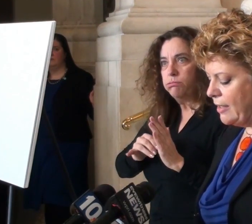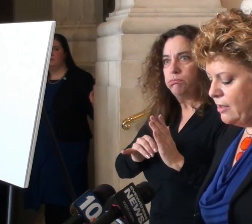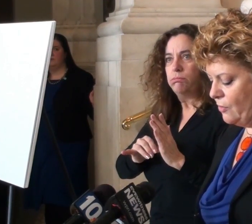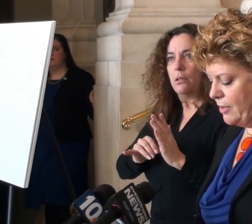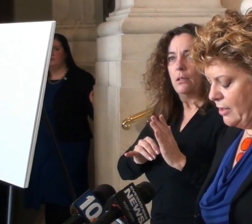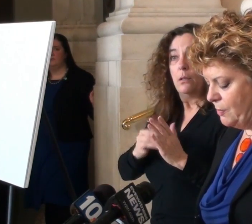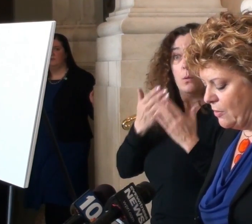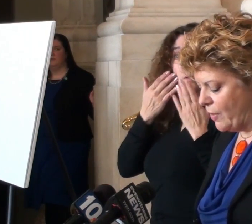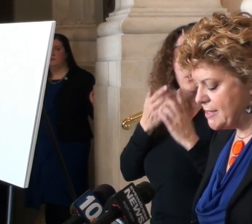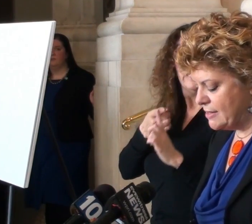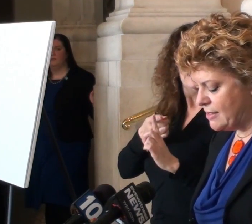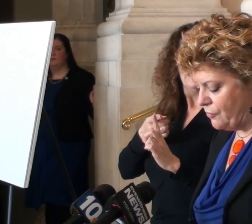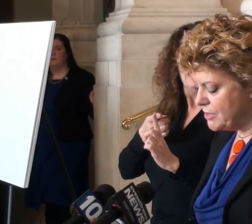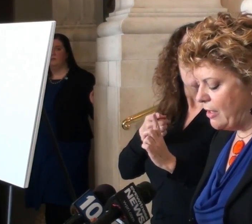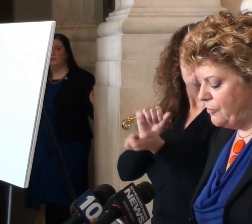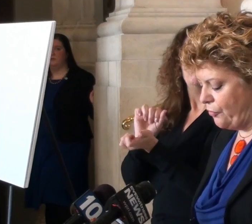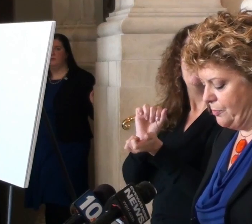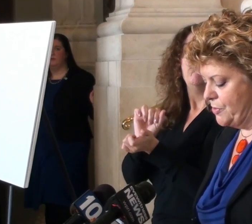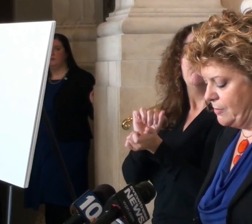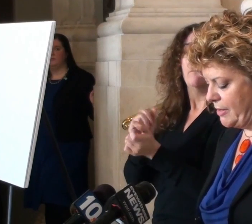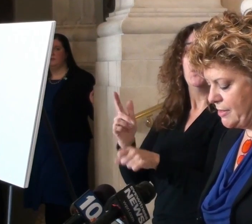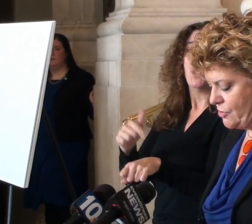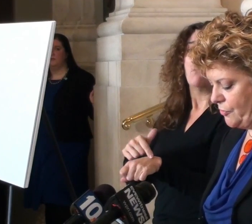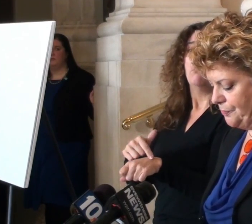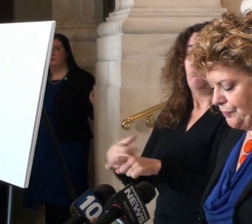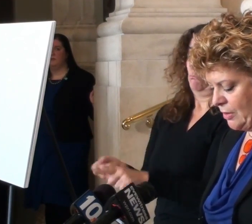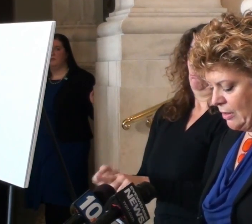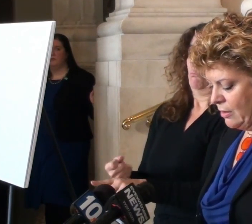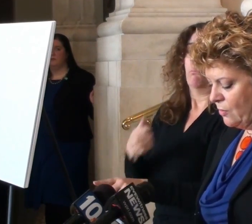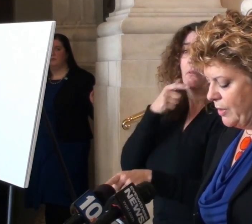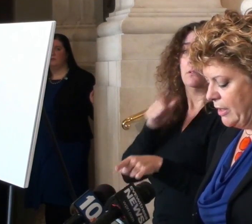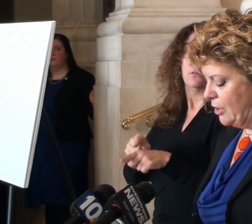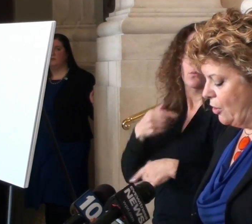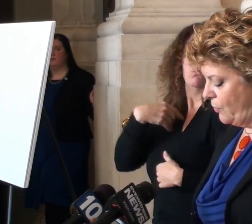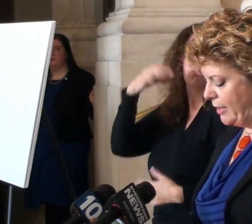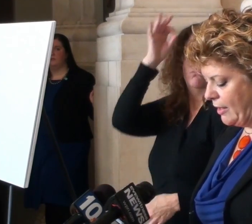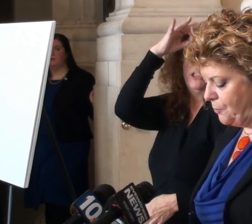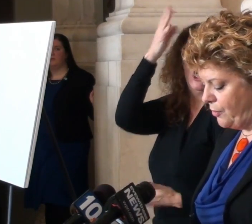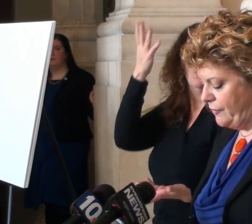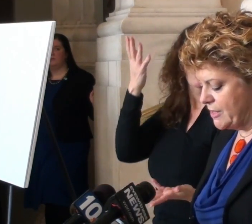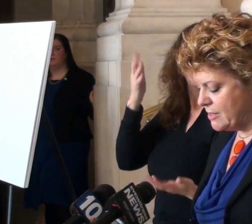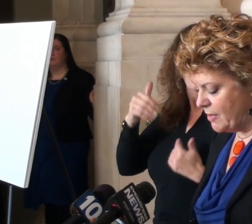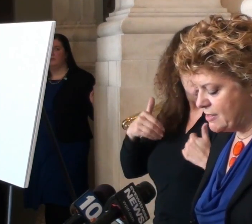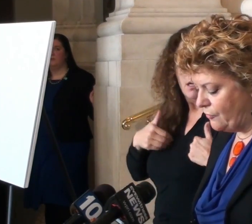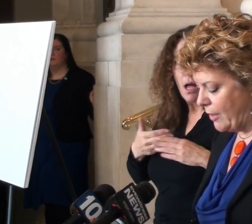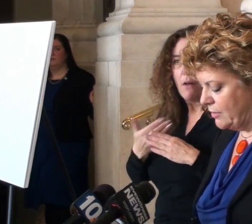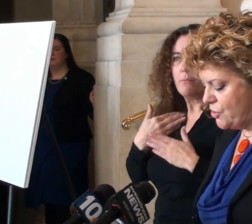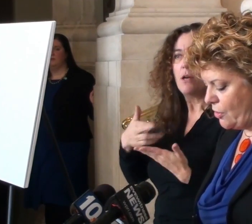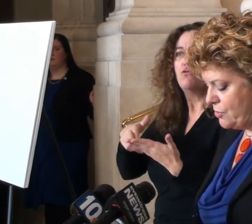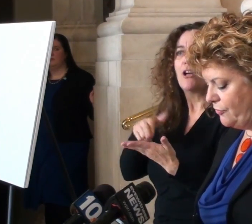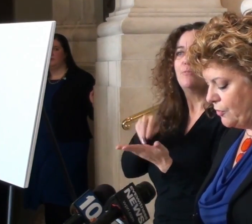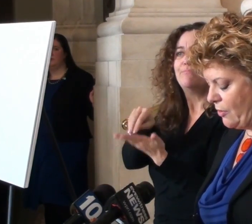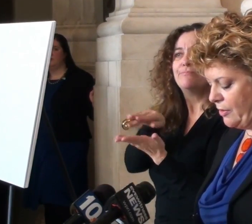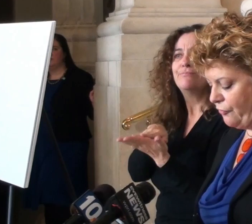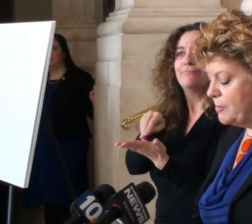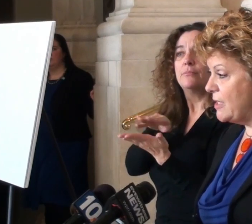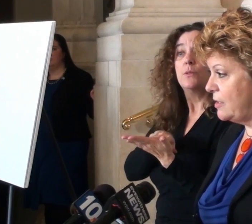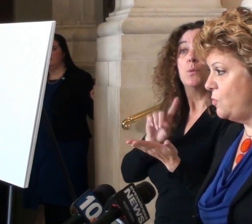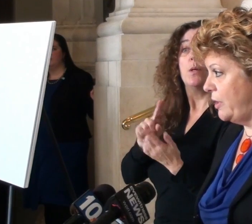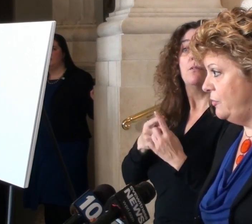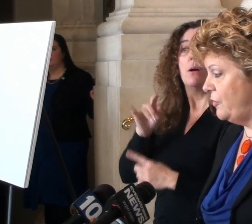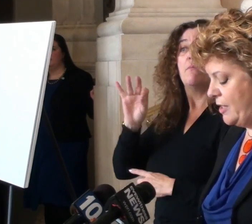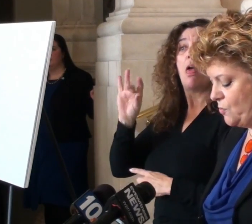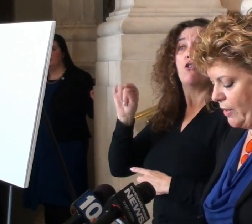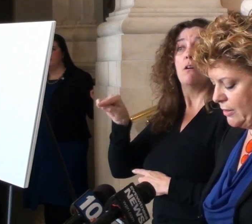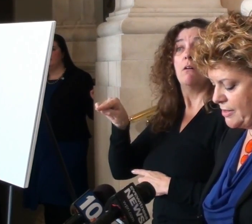We hadn't known that he'd been arrested several times for abusing my sister. We didn't know he had a previous domestic violence charge in Florida from